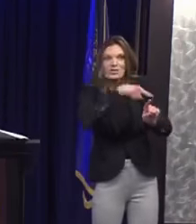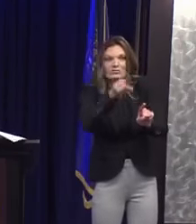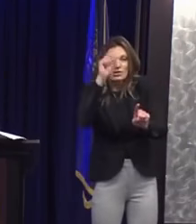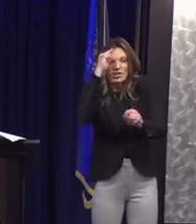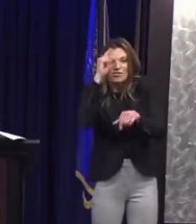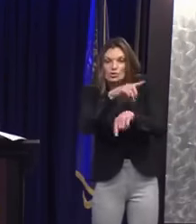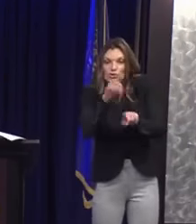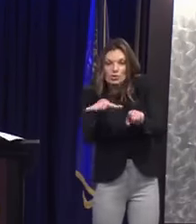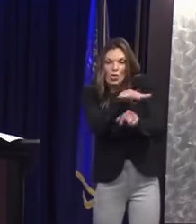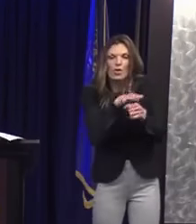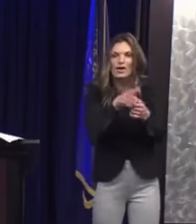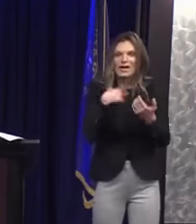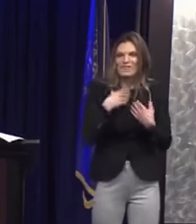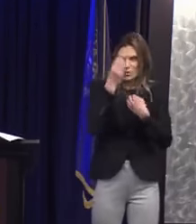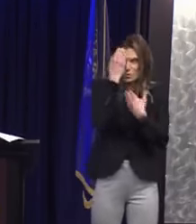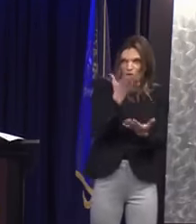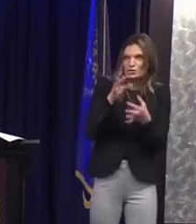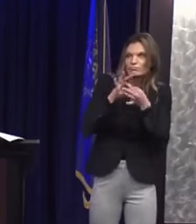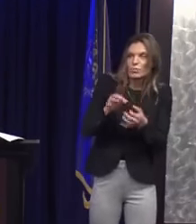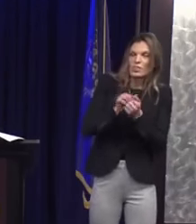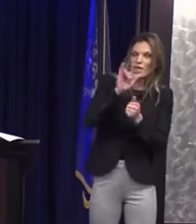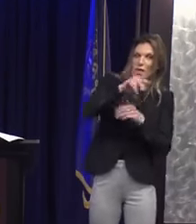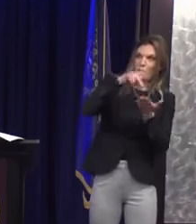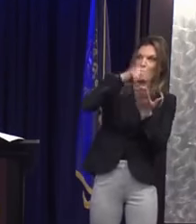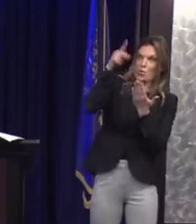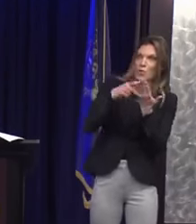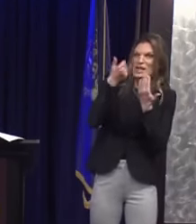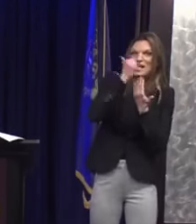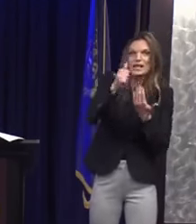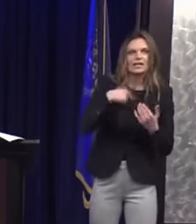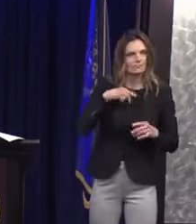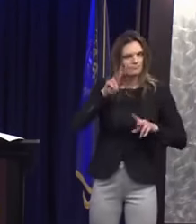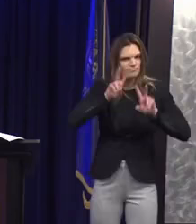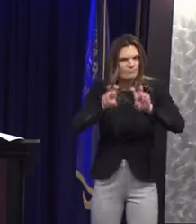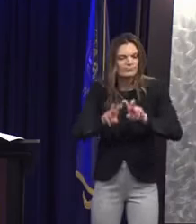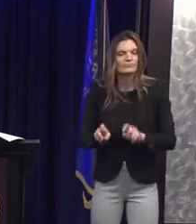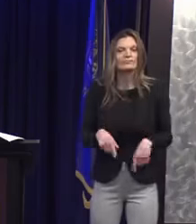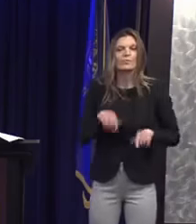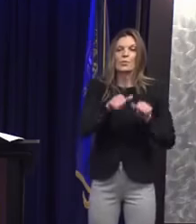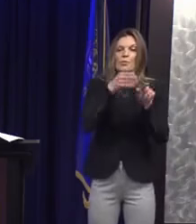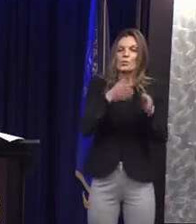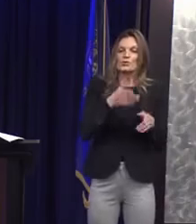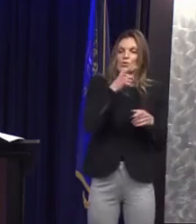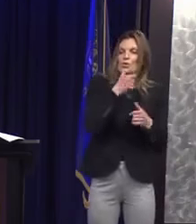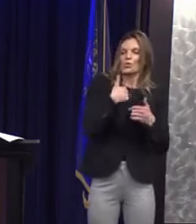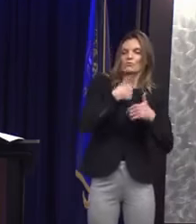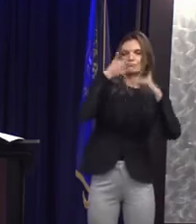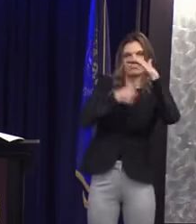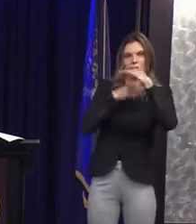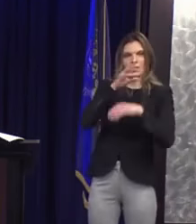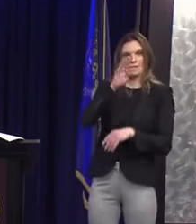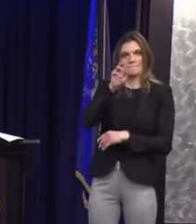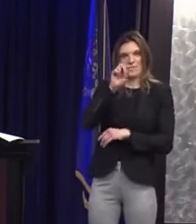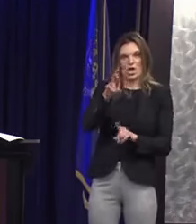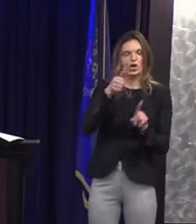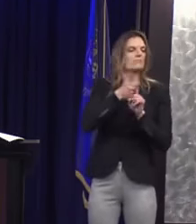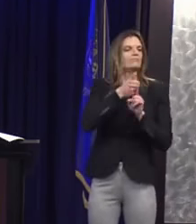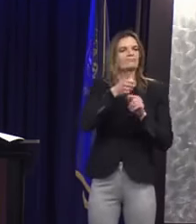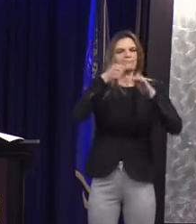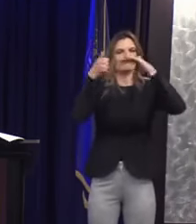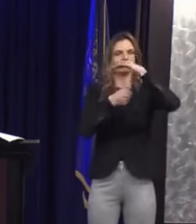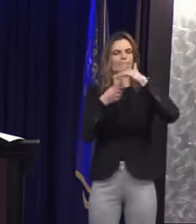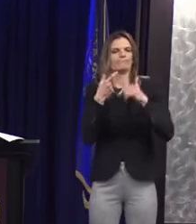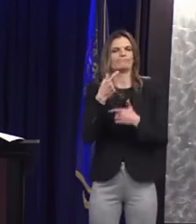It was reported that Alexis Wiley, chief of staff to the mayor, ordered the destruction of e-mails